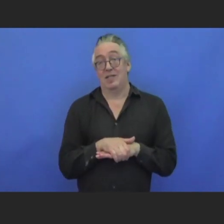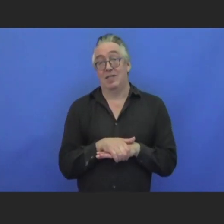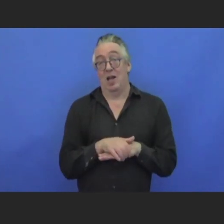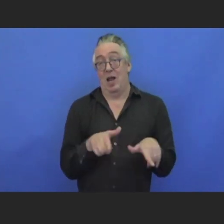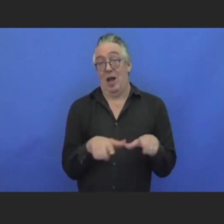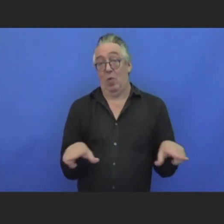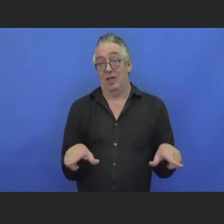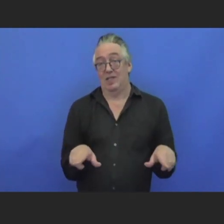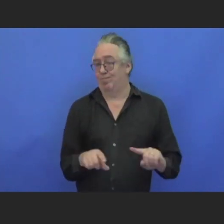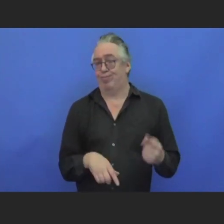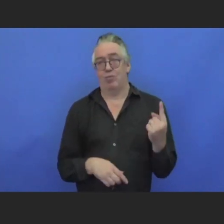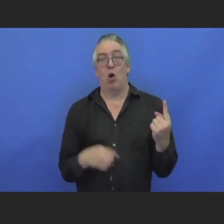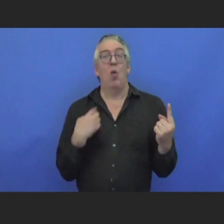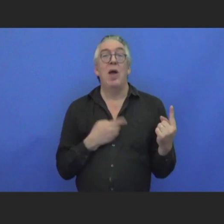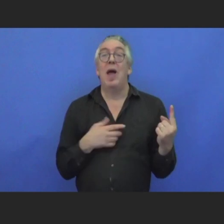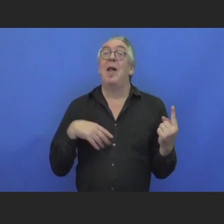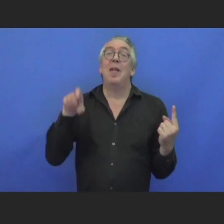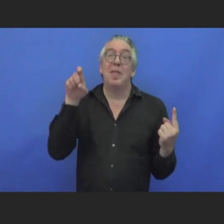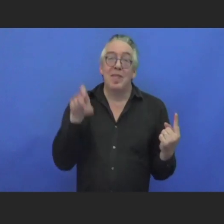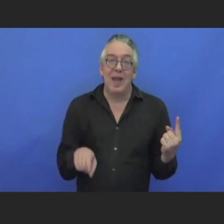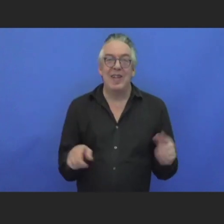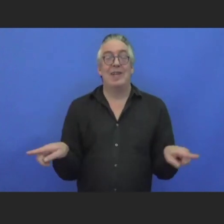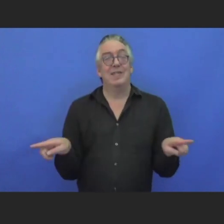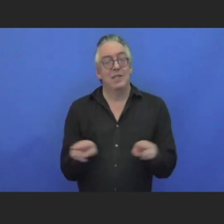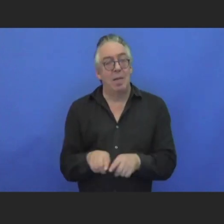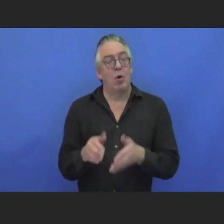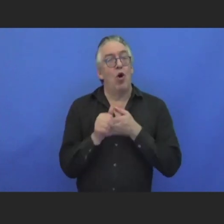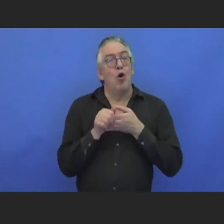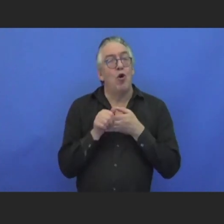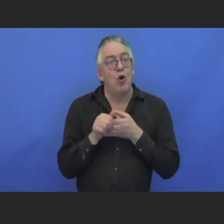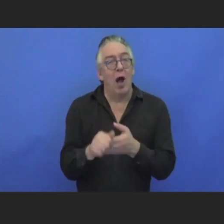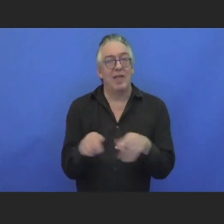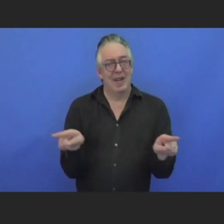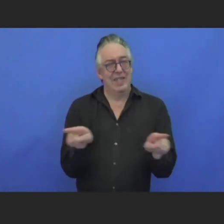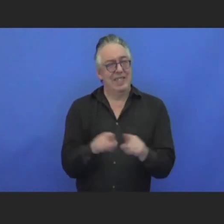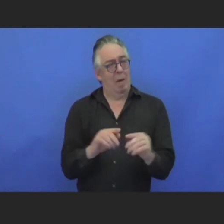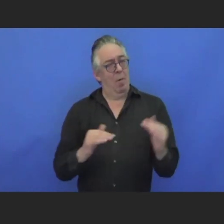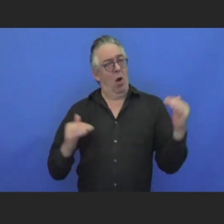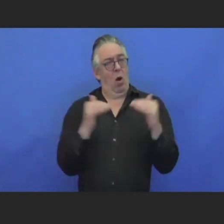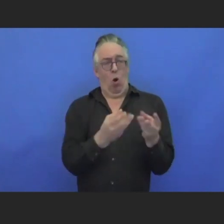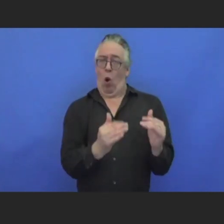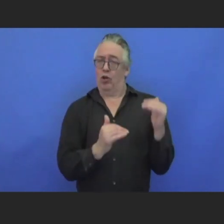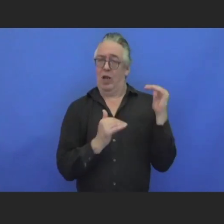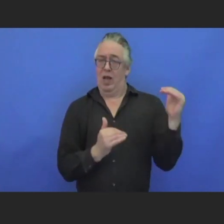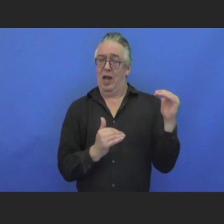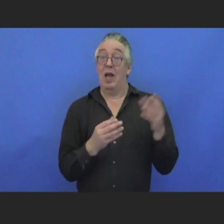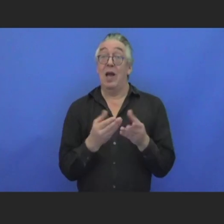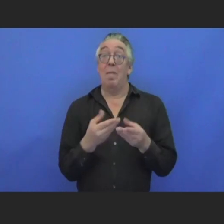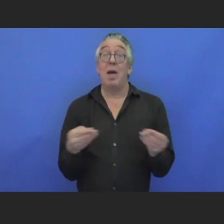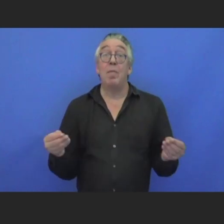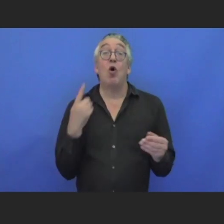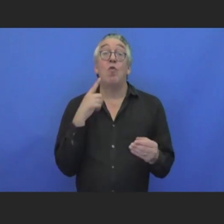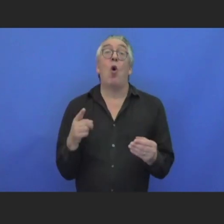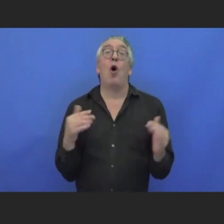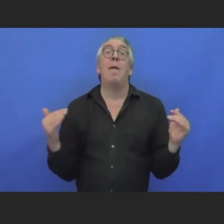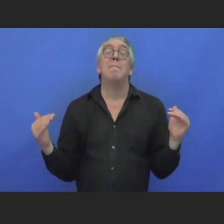We need similar guidances, similar quality papers in minority languages, so we can have